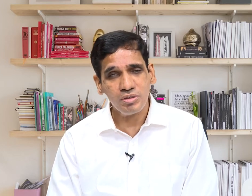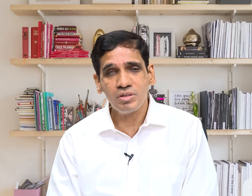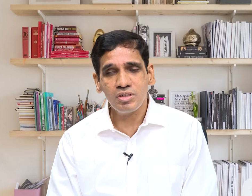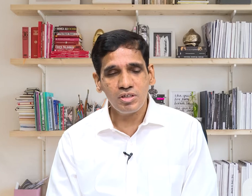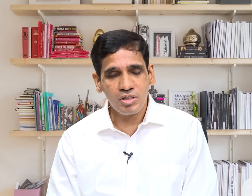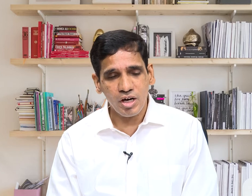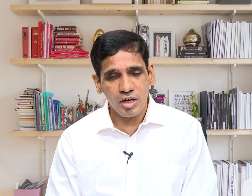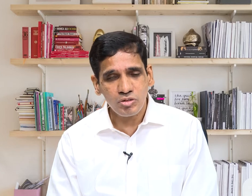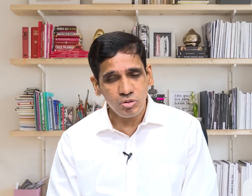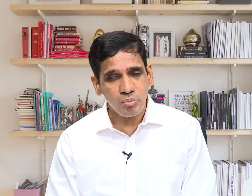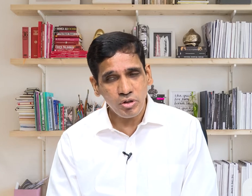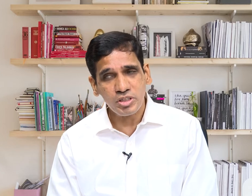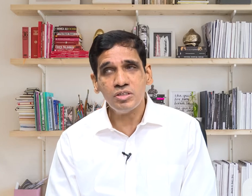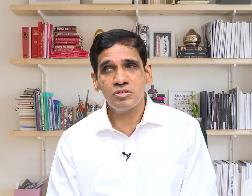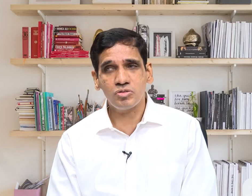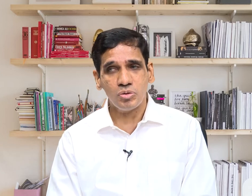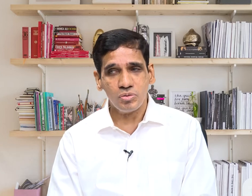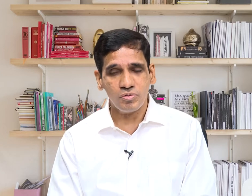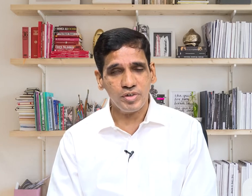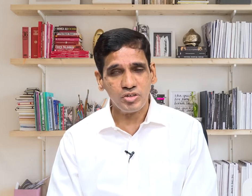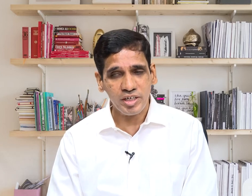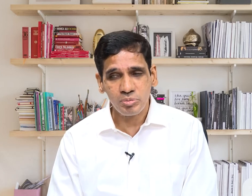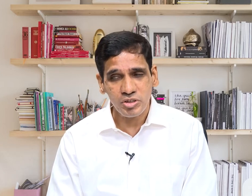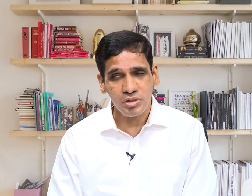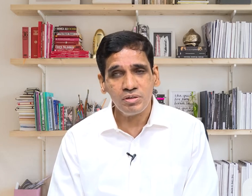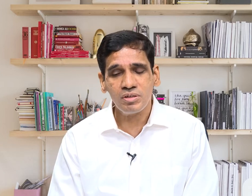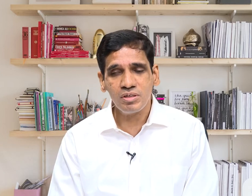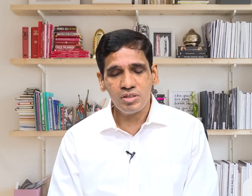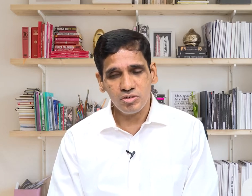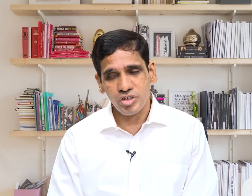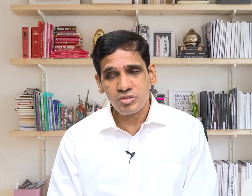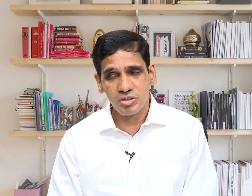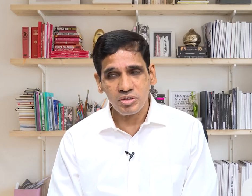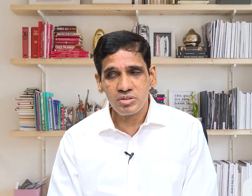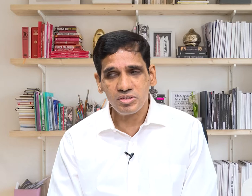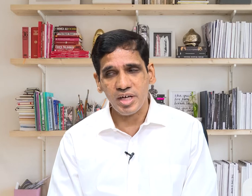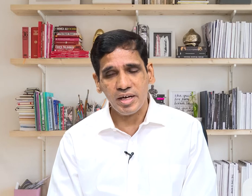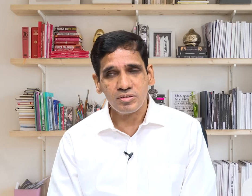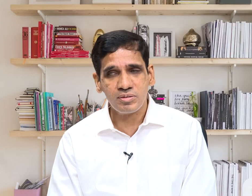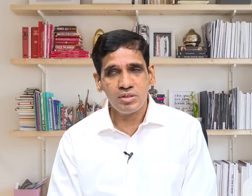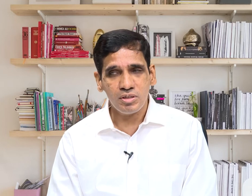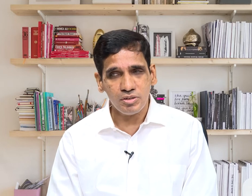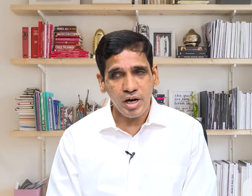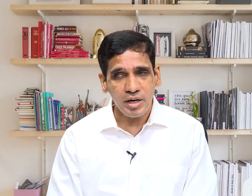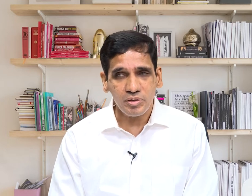through body through facial expression gestures signs dance